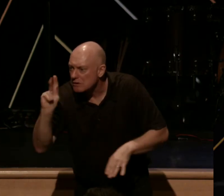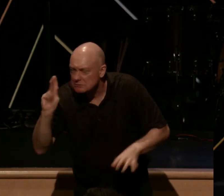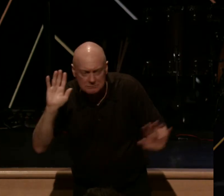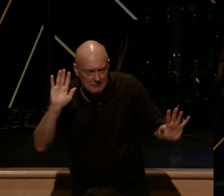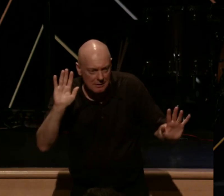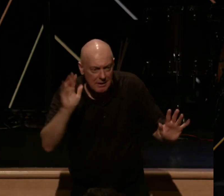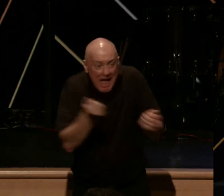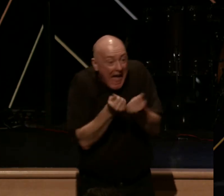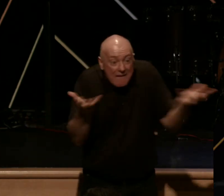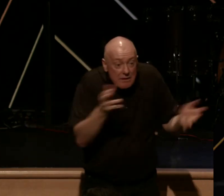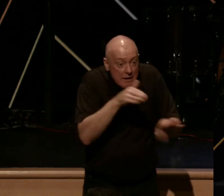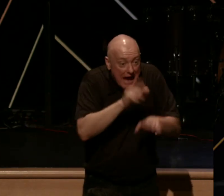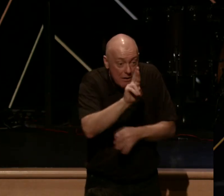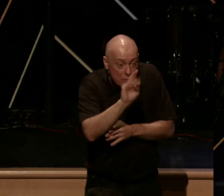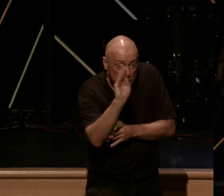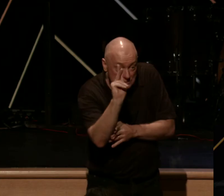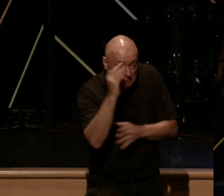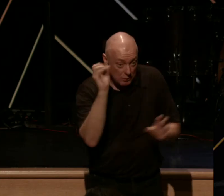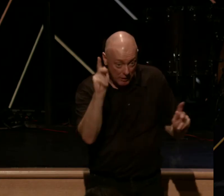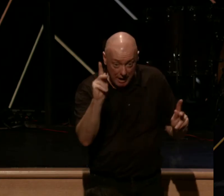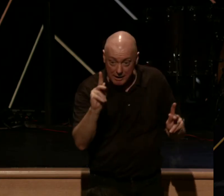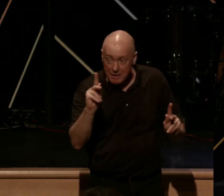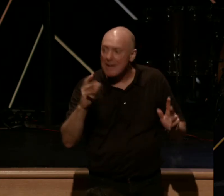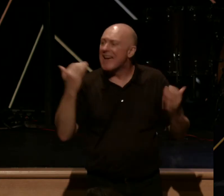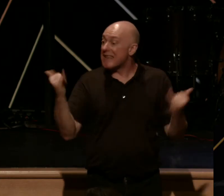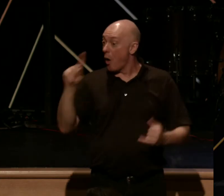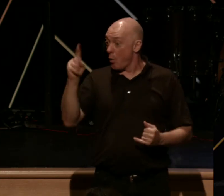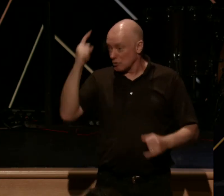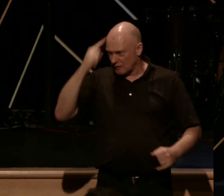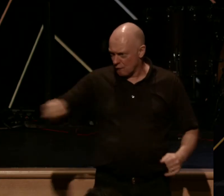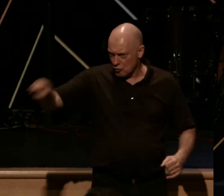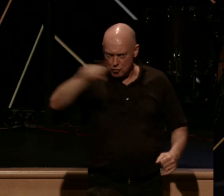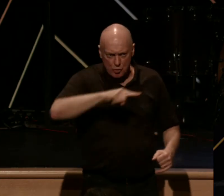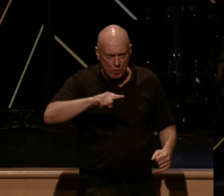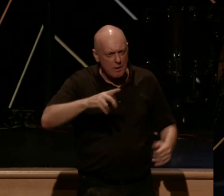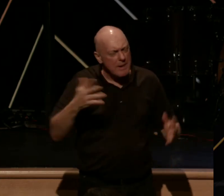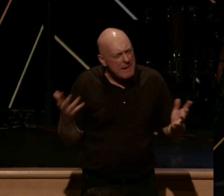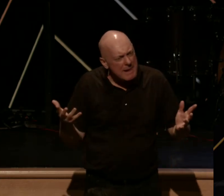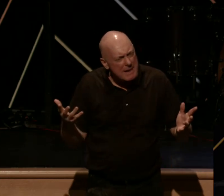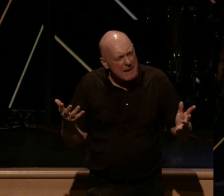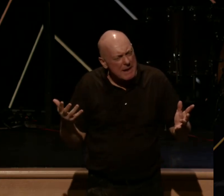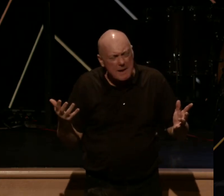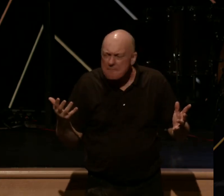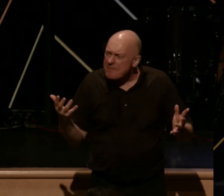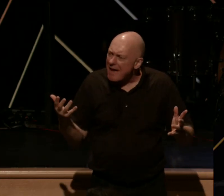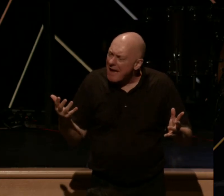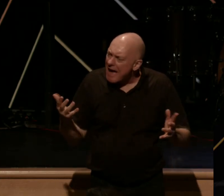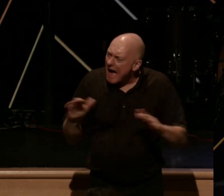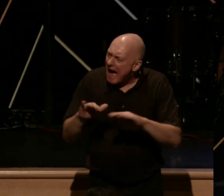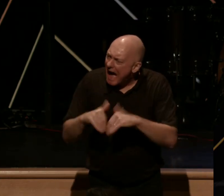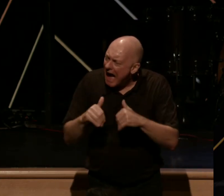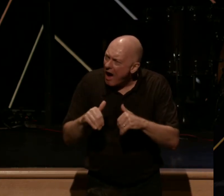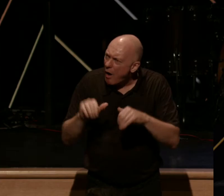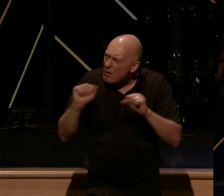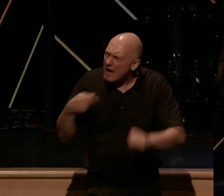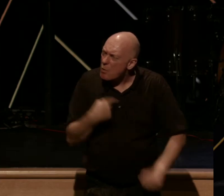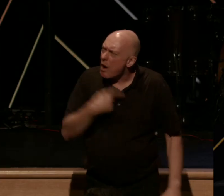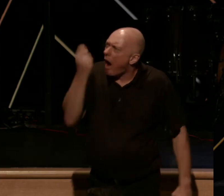Everything is at stake. And so here's the question. How is it that we can comprehend and